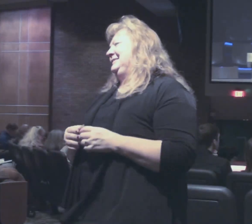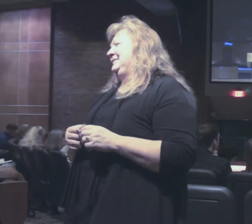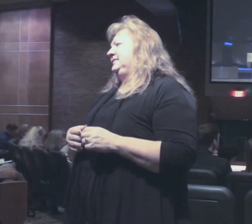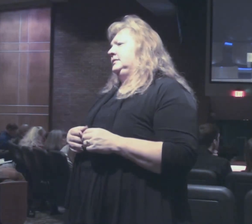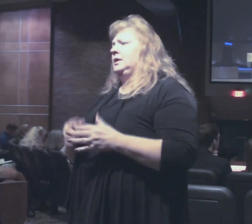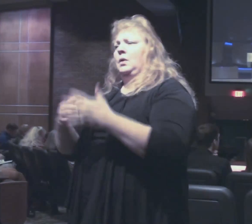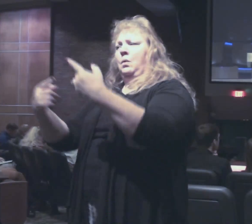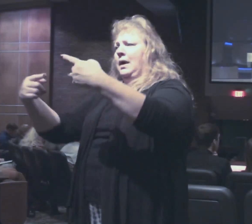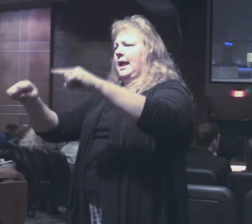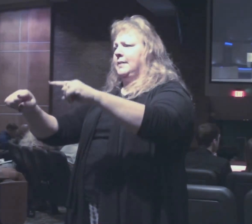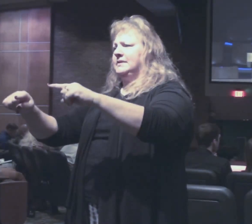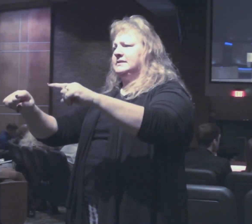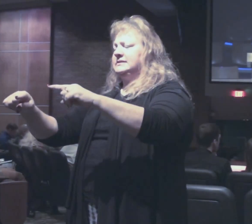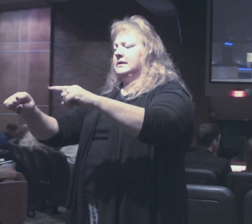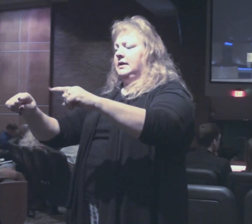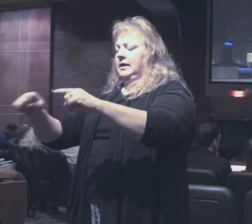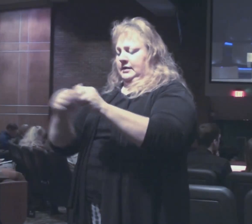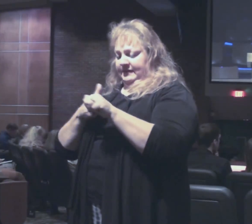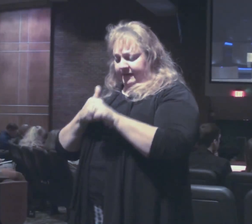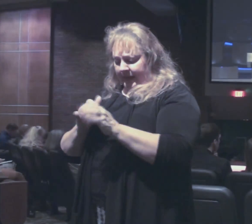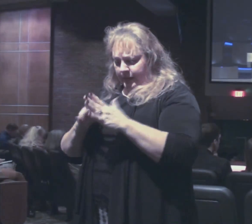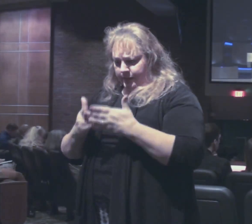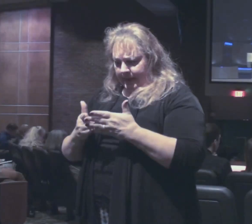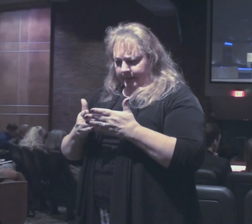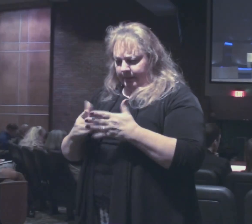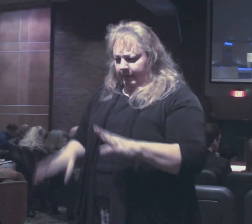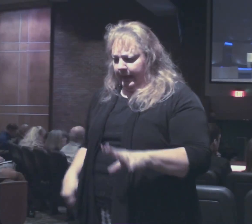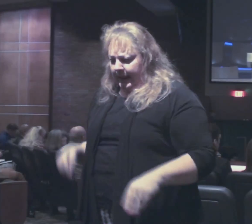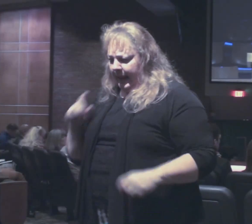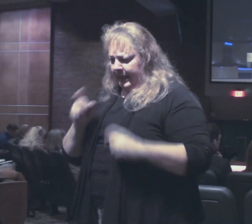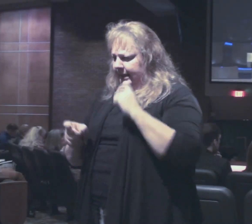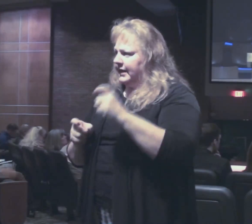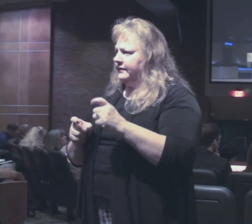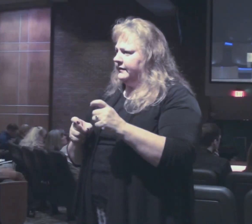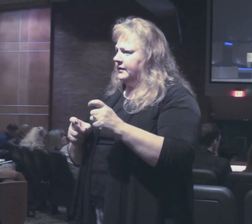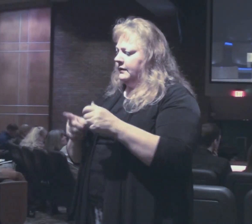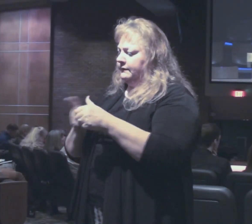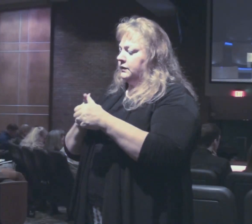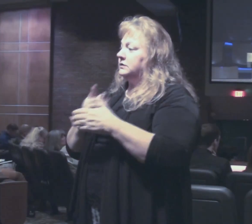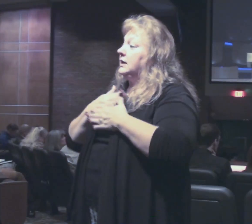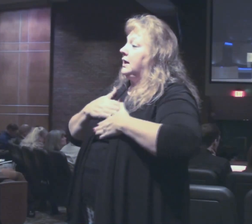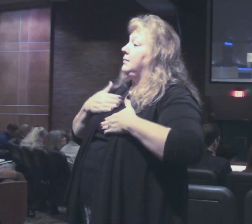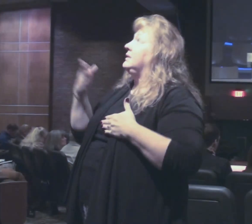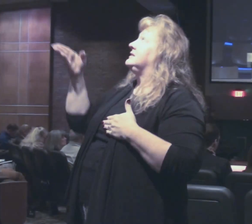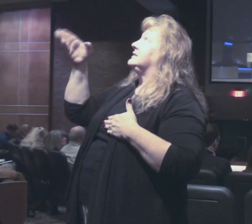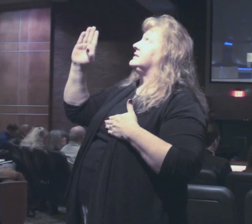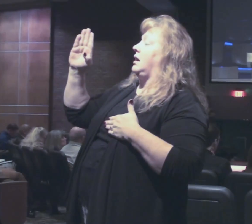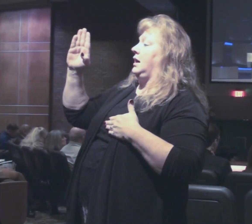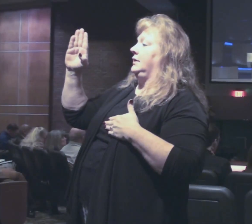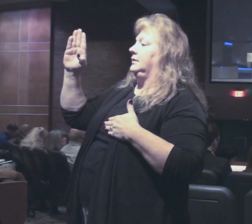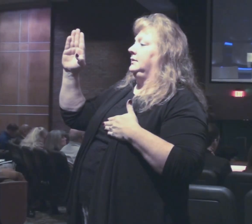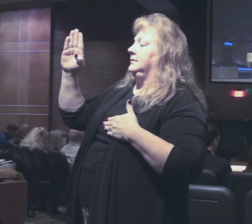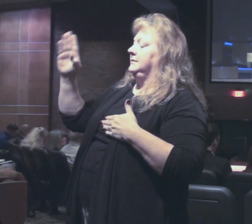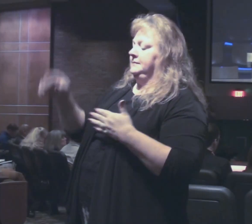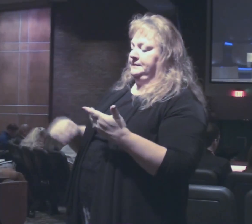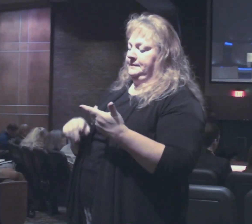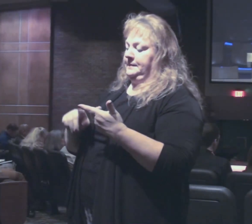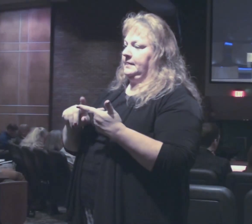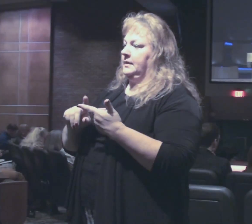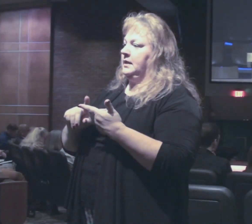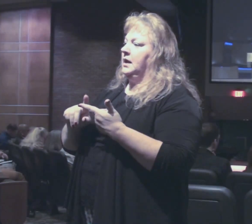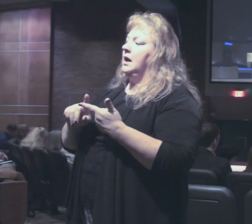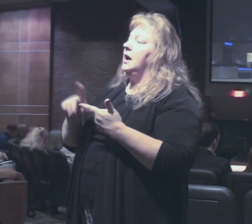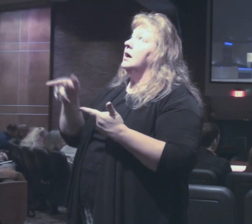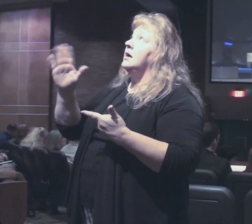what happens when we give biblically just a reminder from these verses it pleases God verse seven God